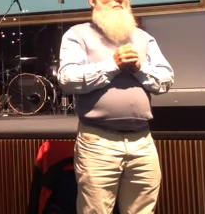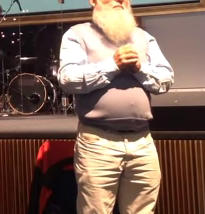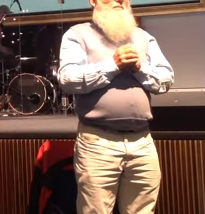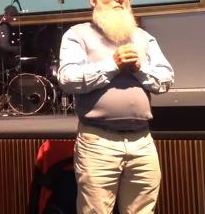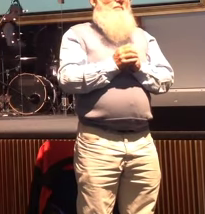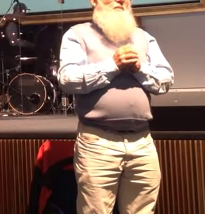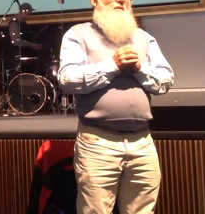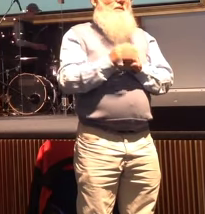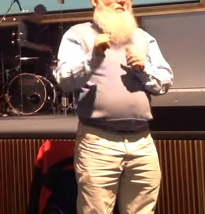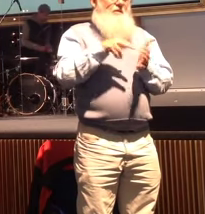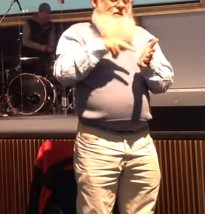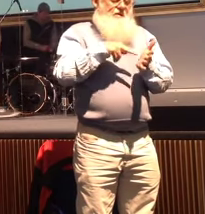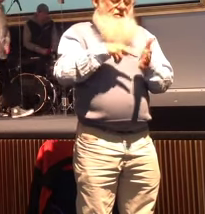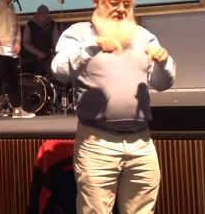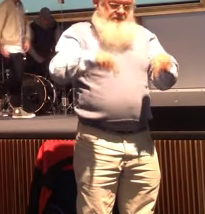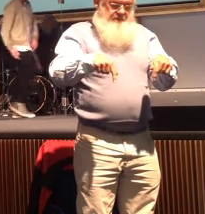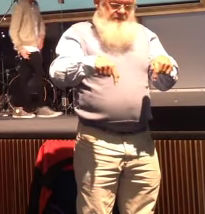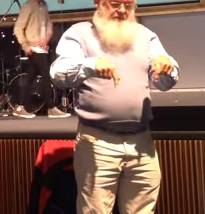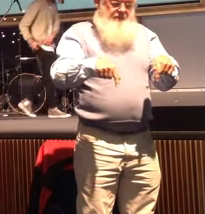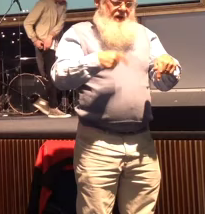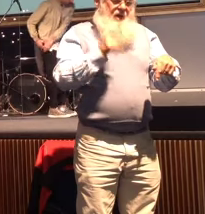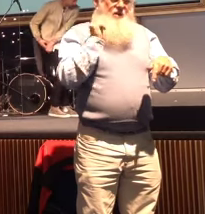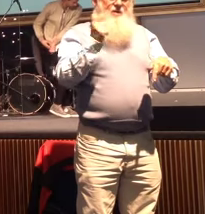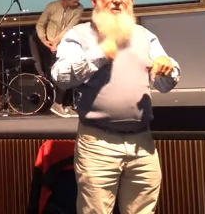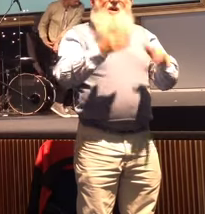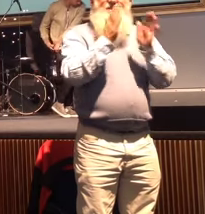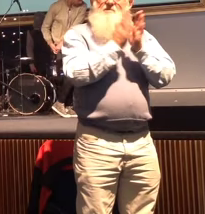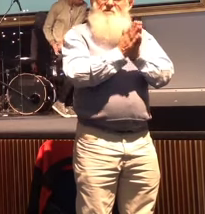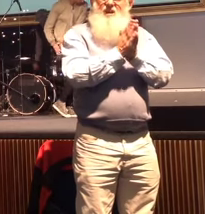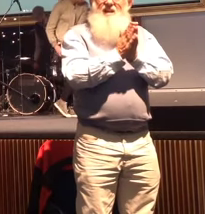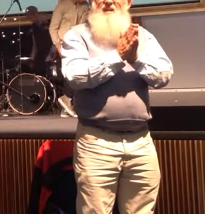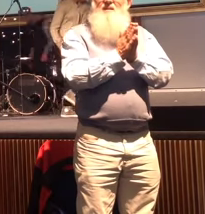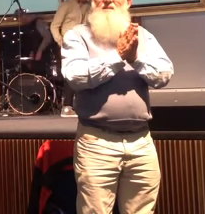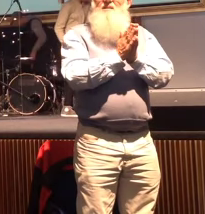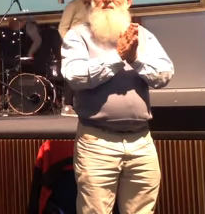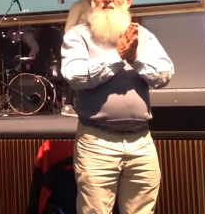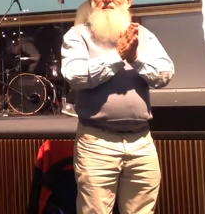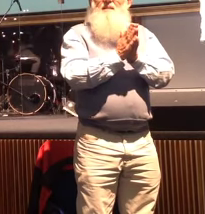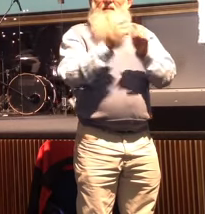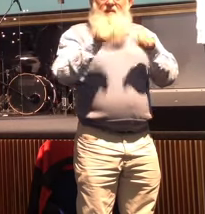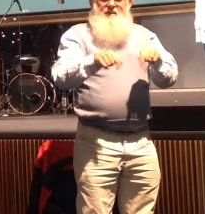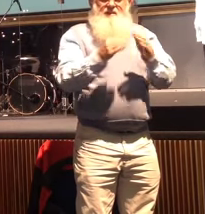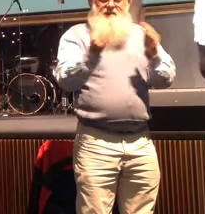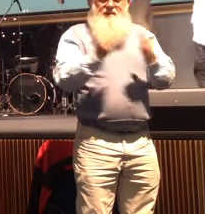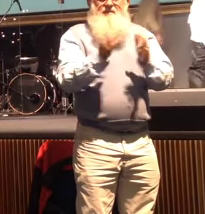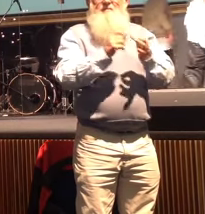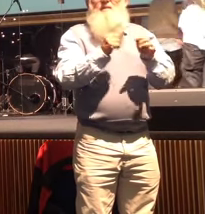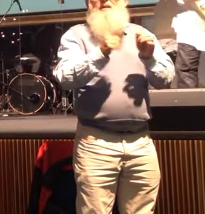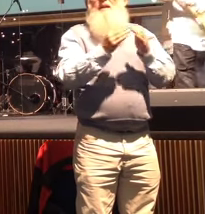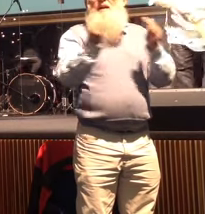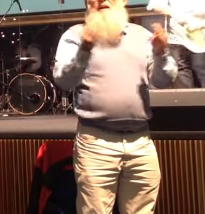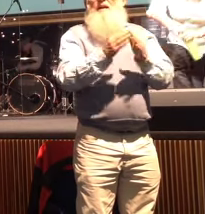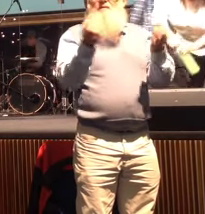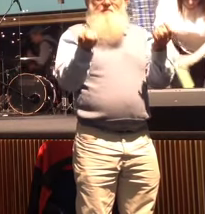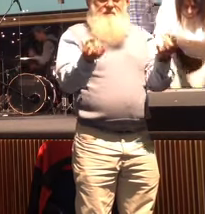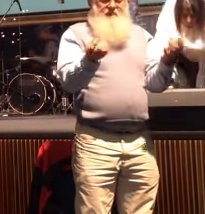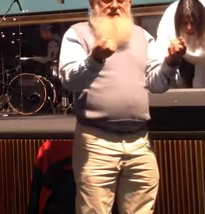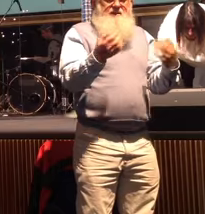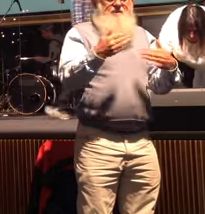let's stand here Lord I pray that this house will be a house that is willing to go through storms for